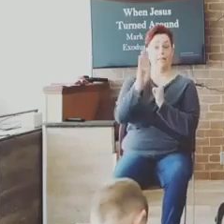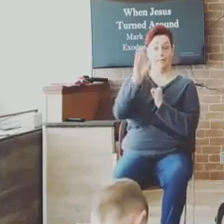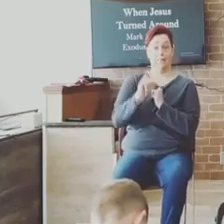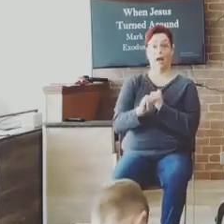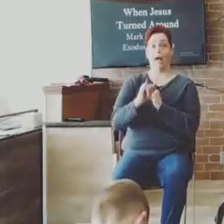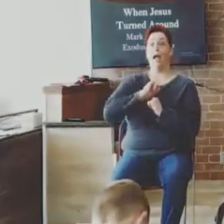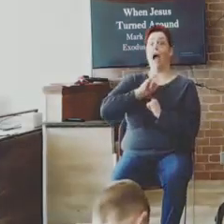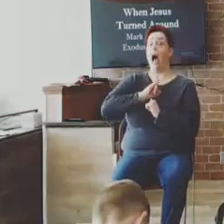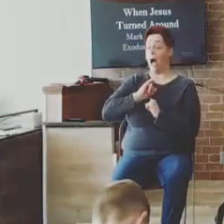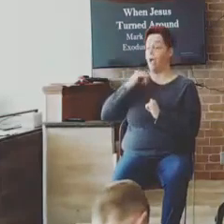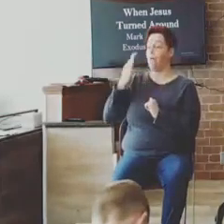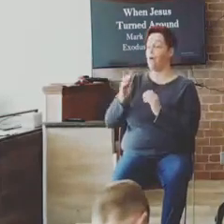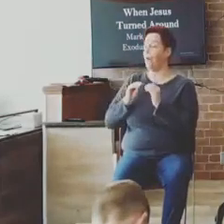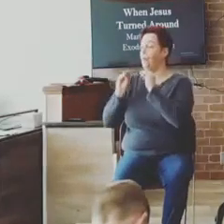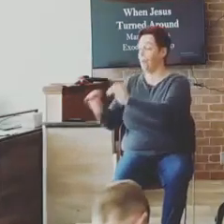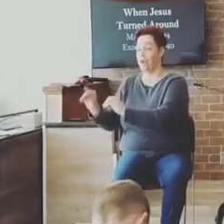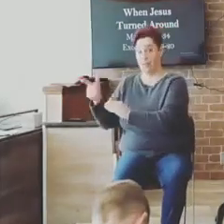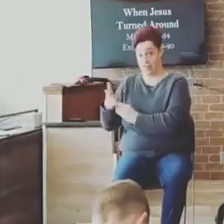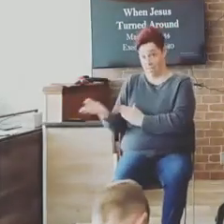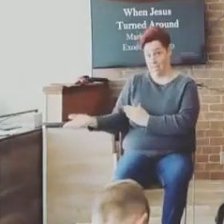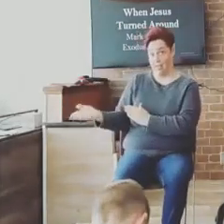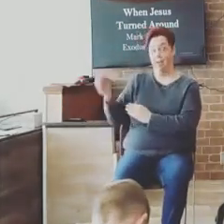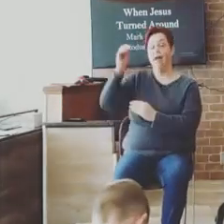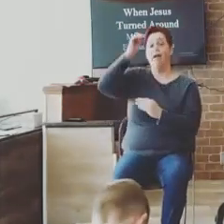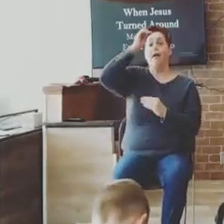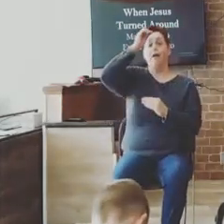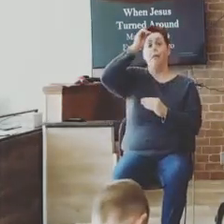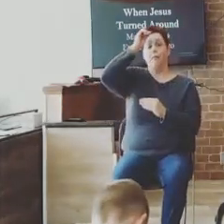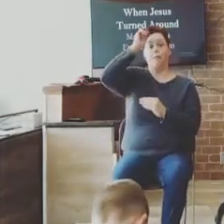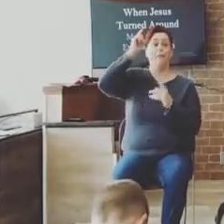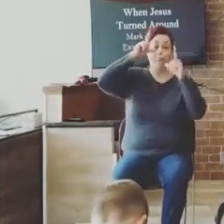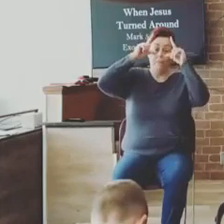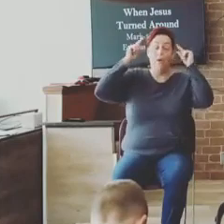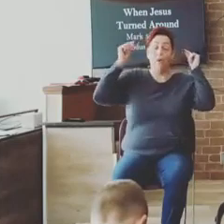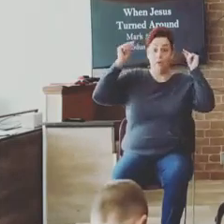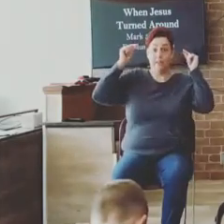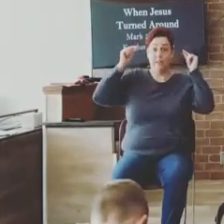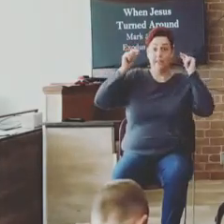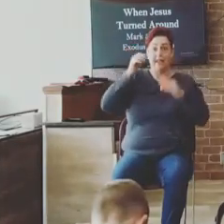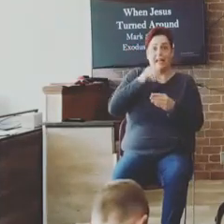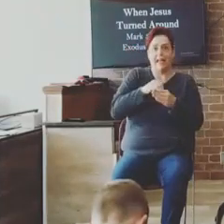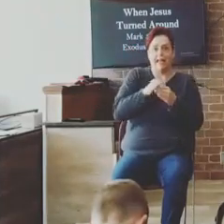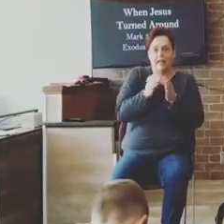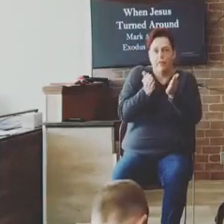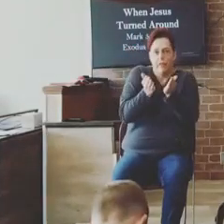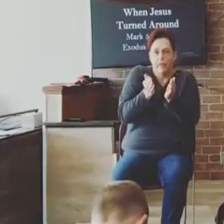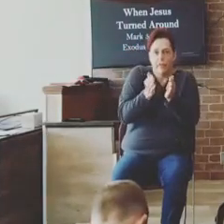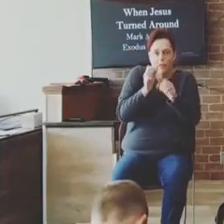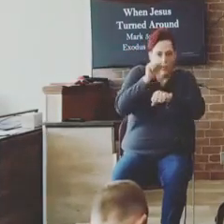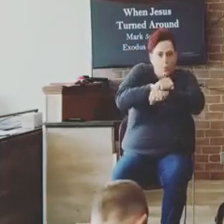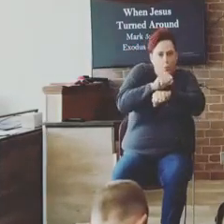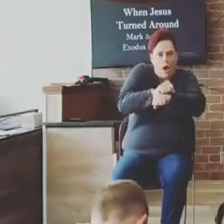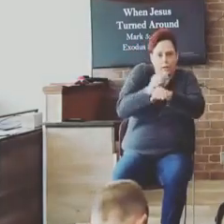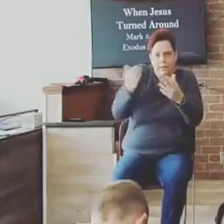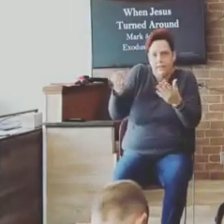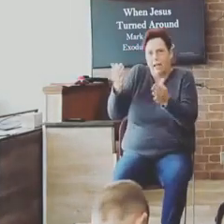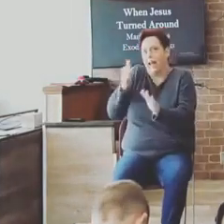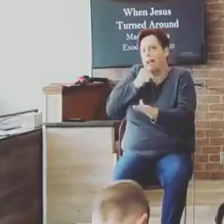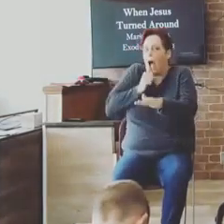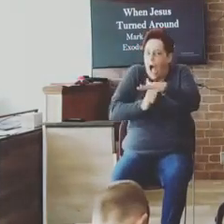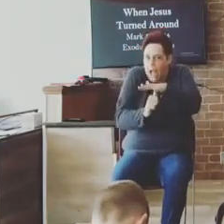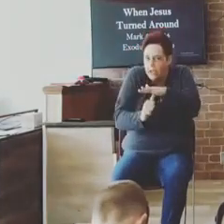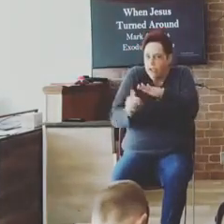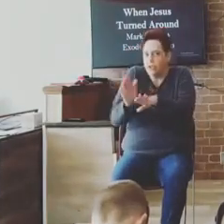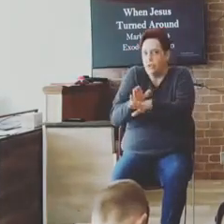rock, and will cover thee with my hand while I pass by. And I will take away my hand, and